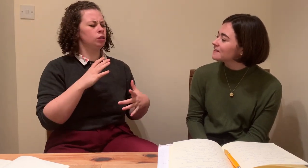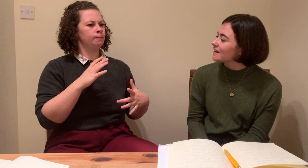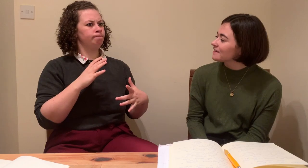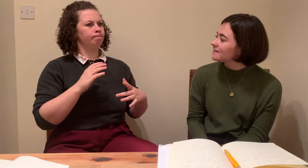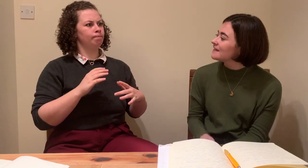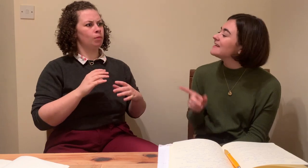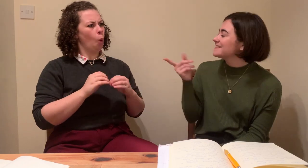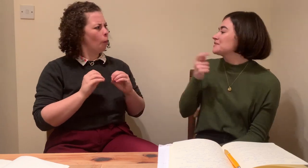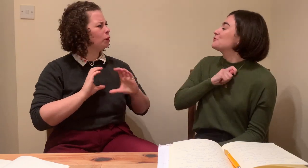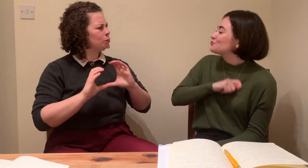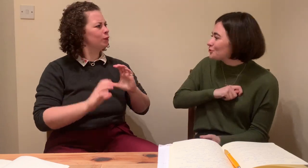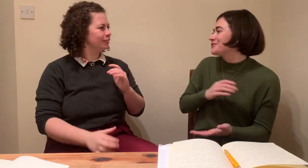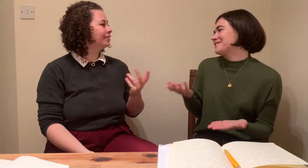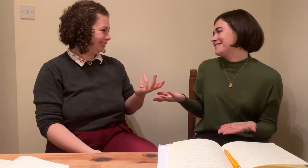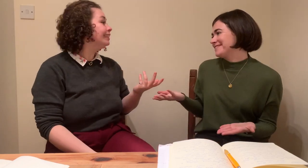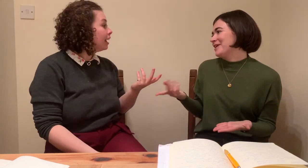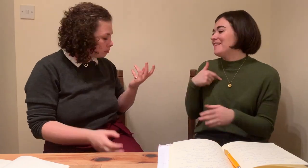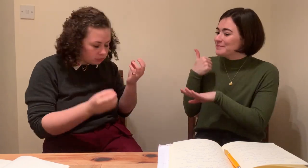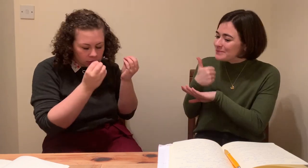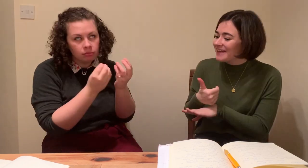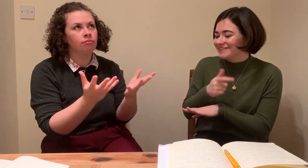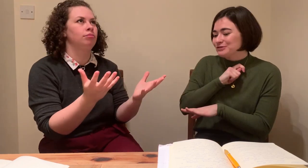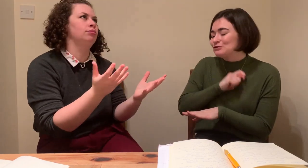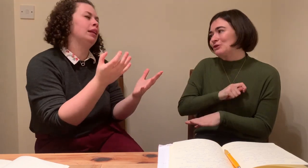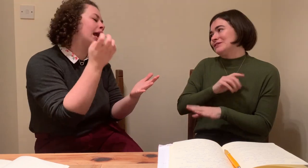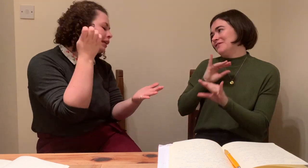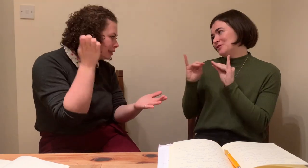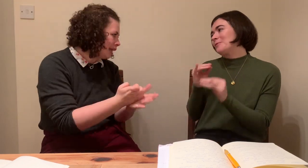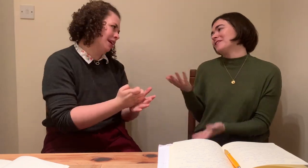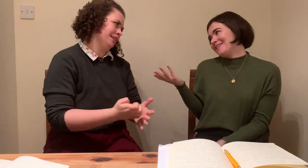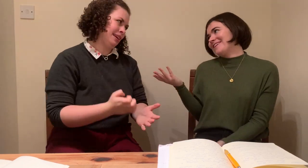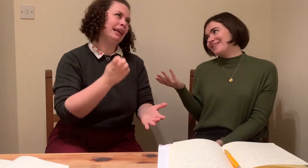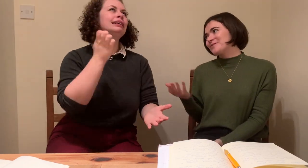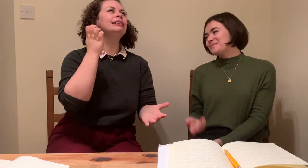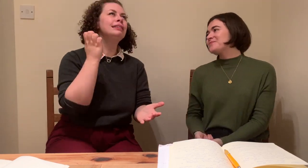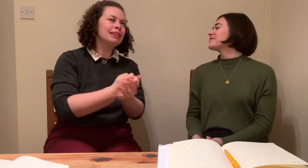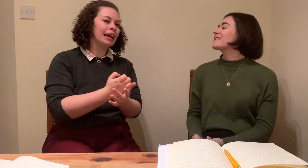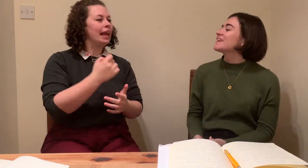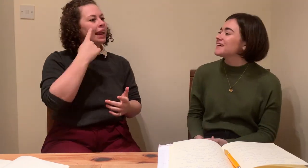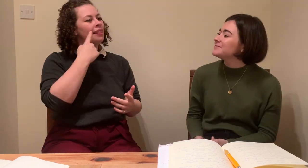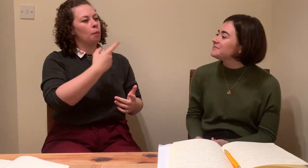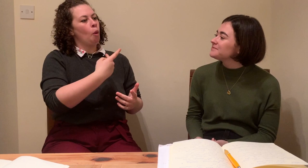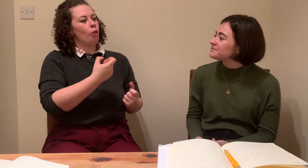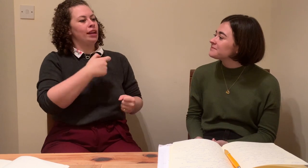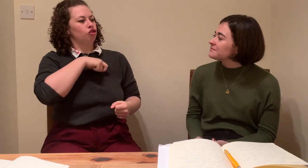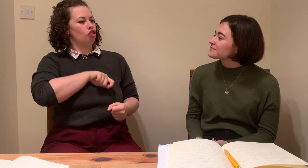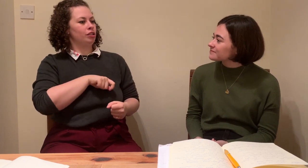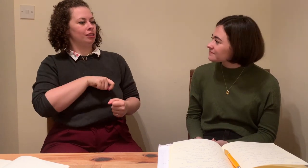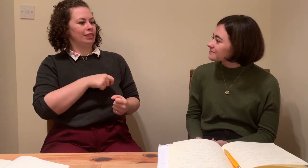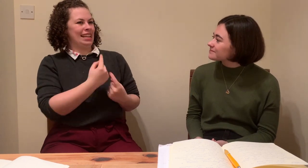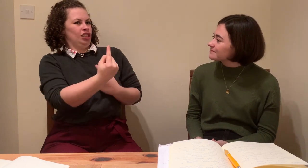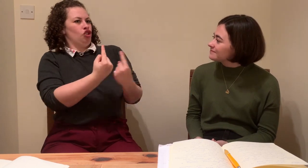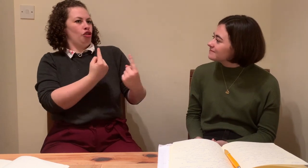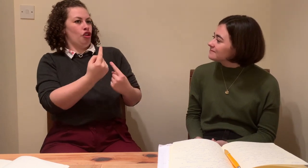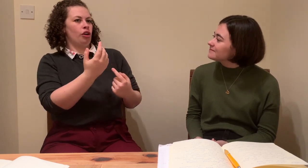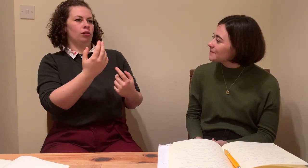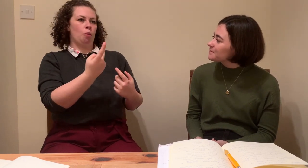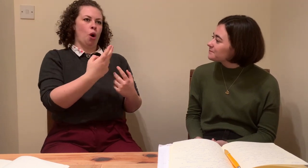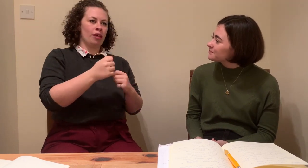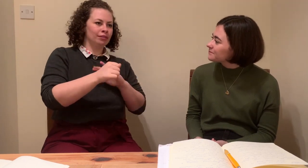Absolutely. And think of, okay, our audience. How is the best we can produce our product for the audience? Yeah. Yeah, think as